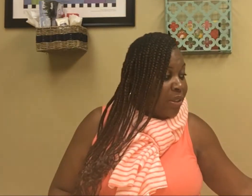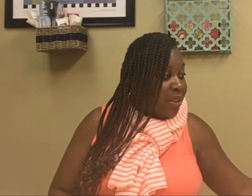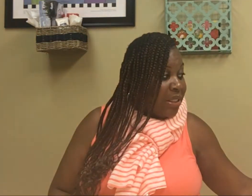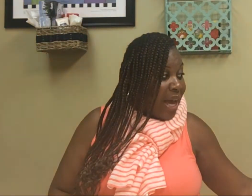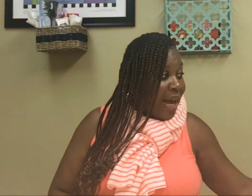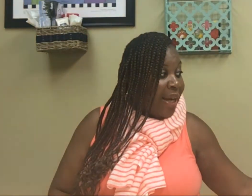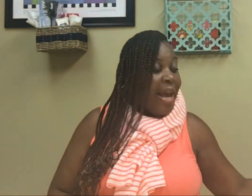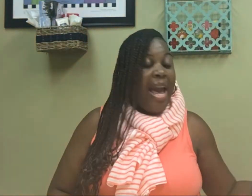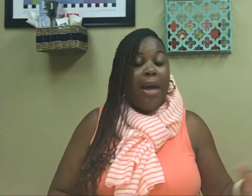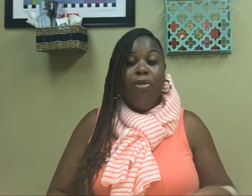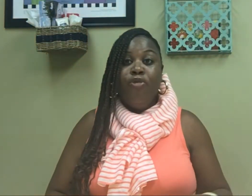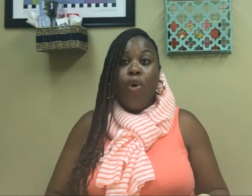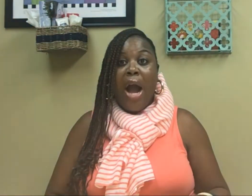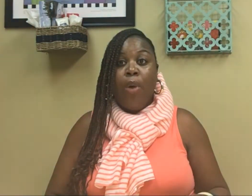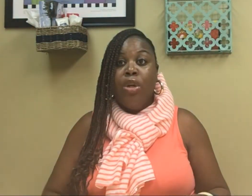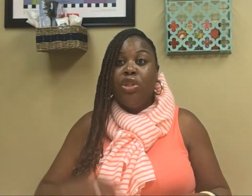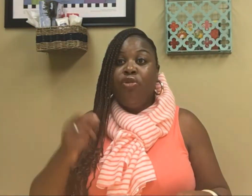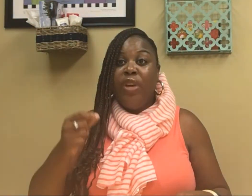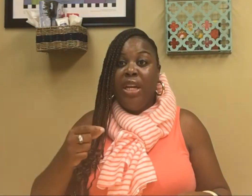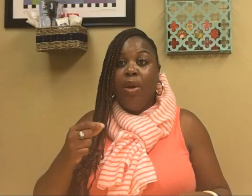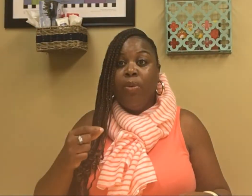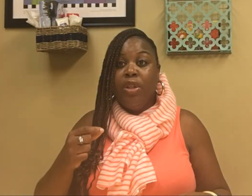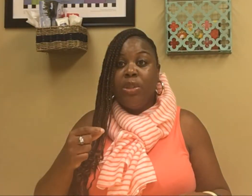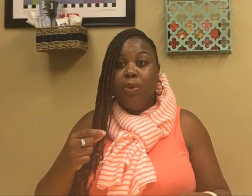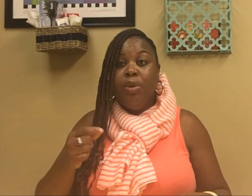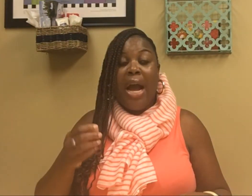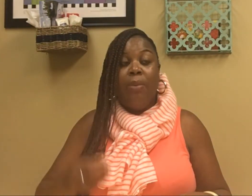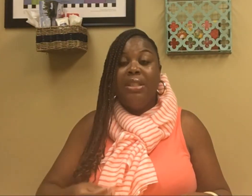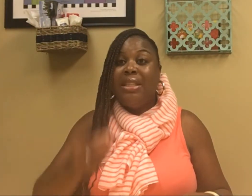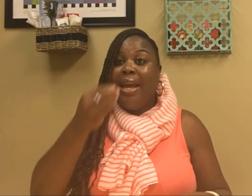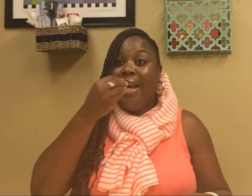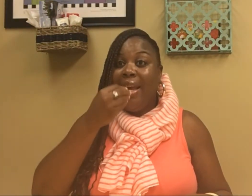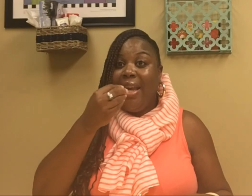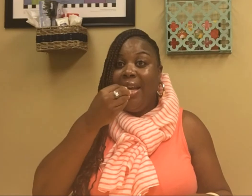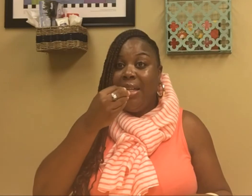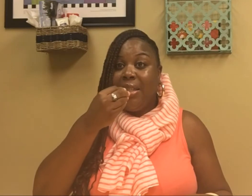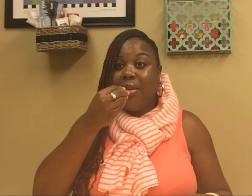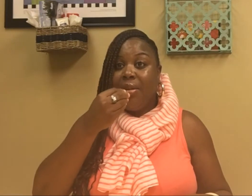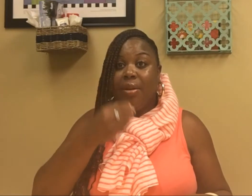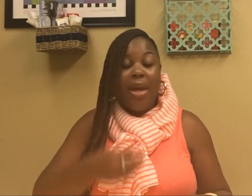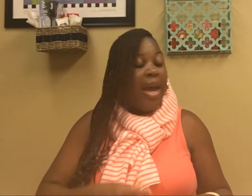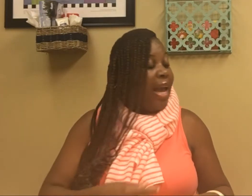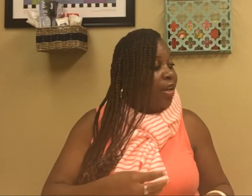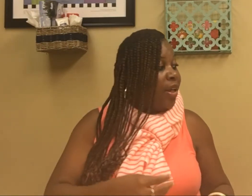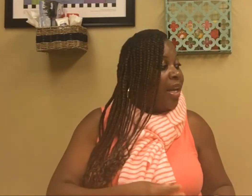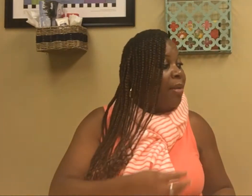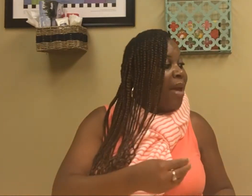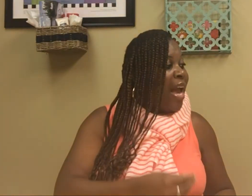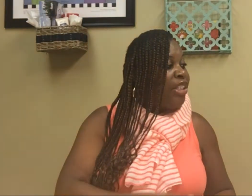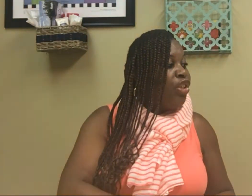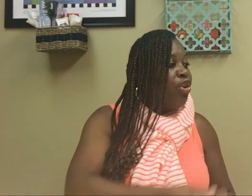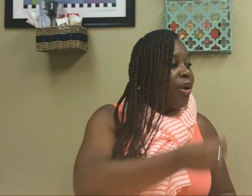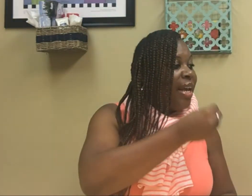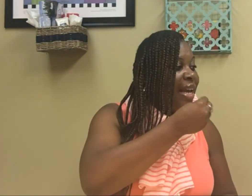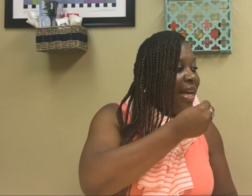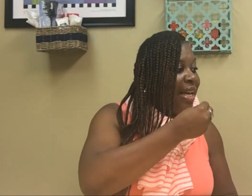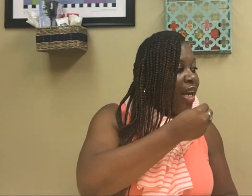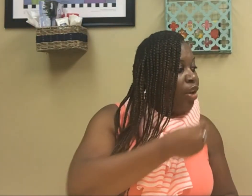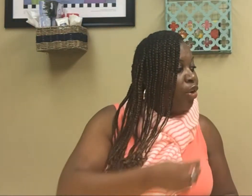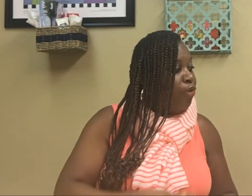to the side. And before I went to feed him with the spoon, I would say, eat. And look at him asking, you're eating your